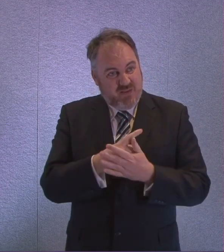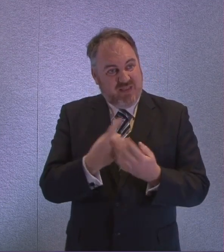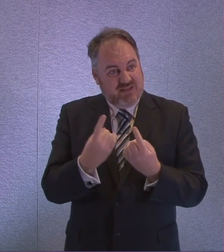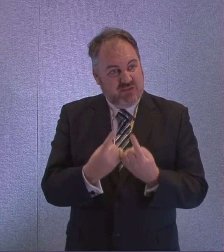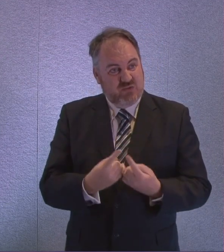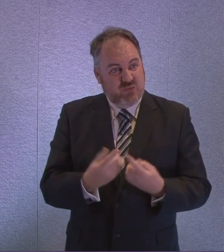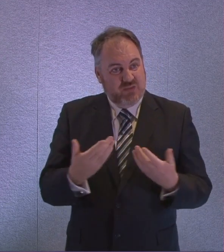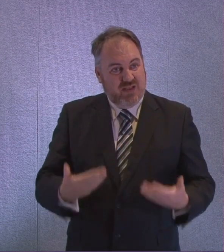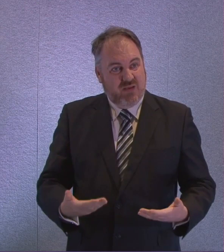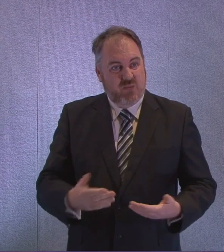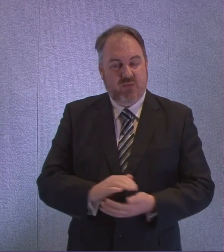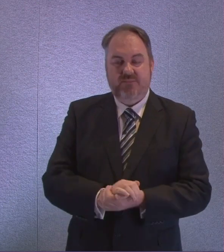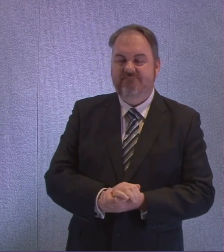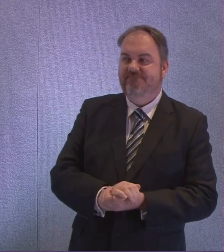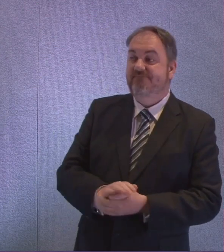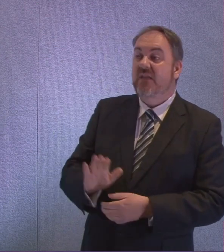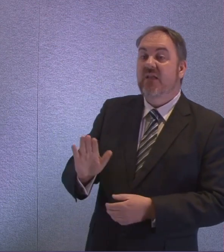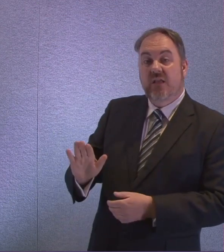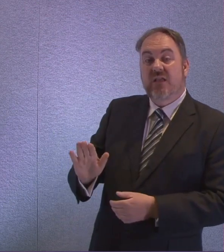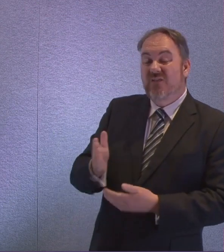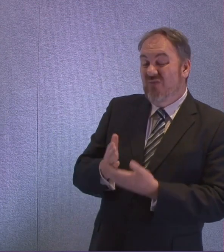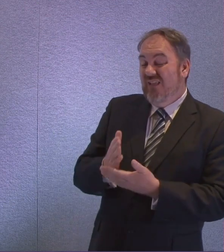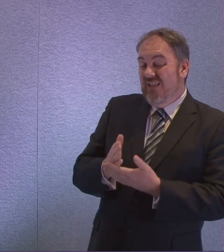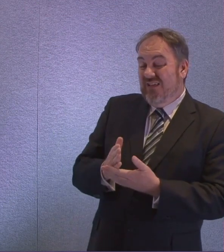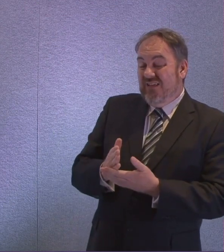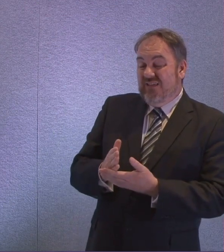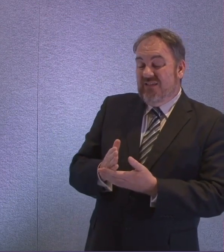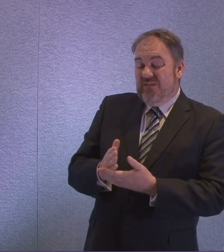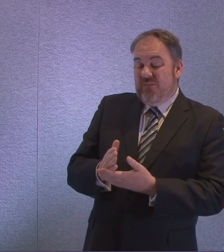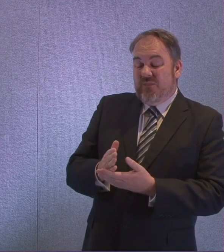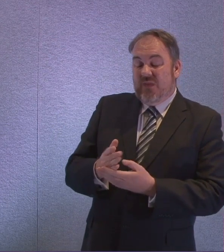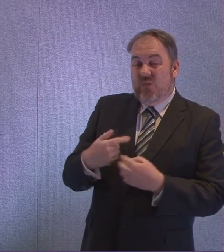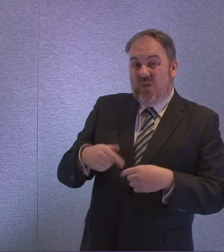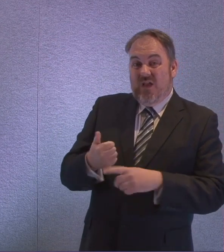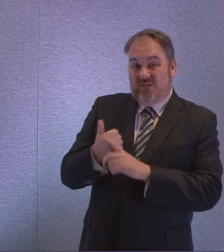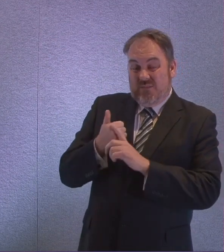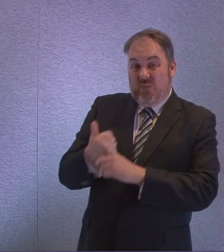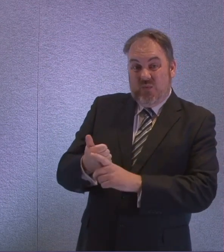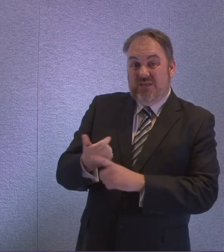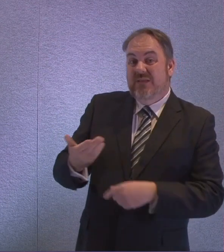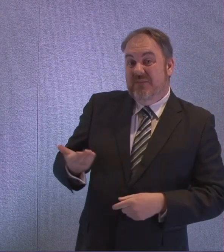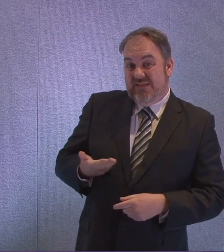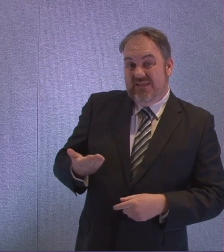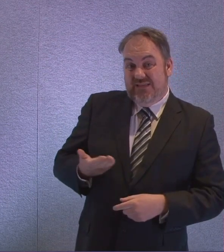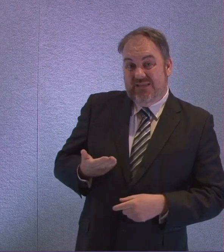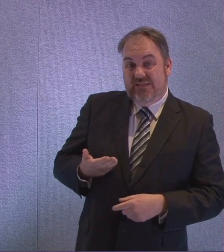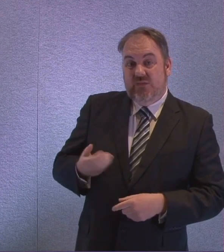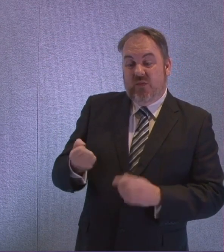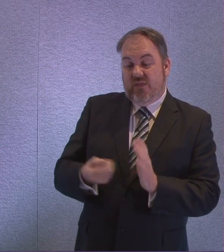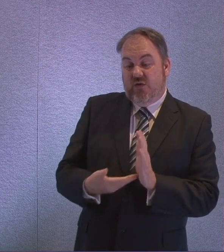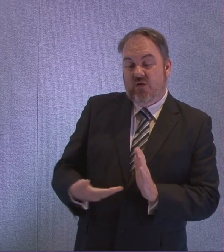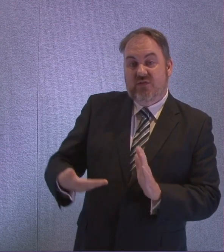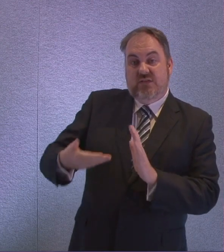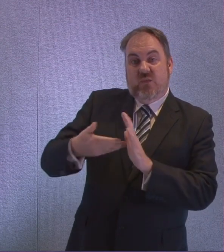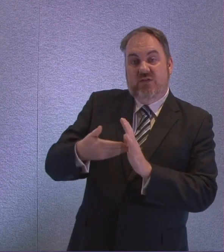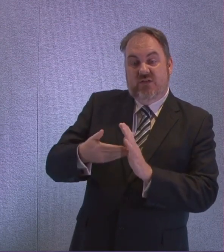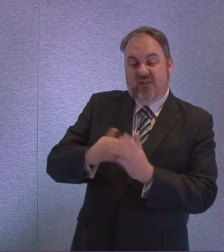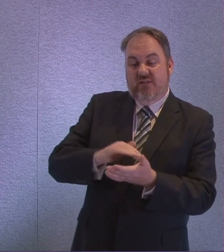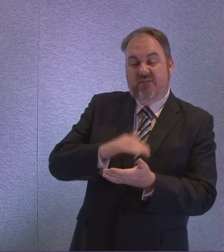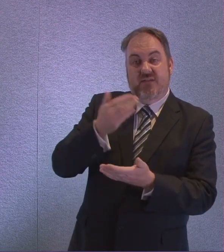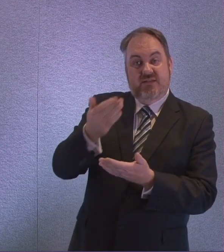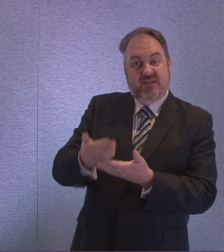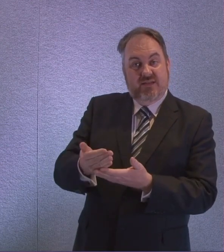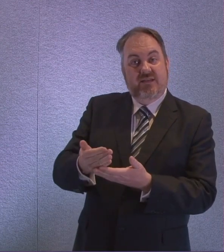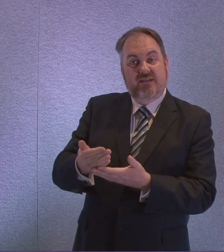We are thinking carefully about the support we give to businesses. So every single penny of the consequential funding coming from the UK government is being